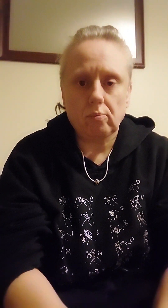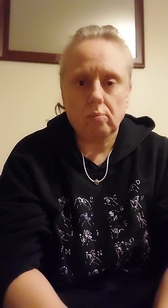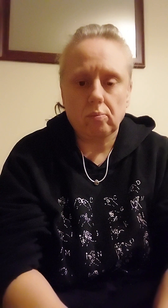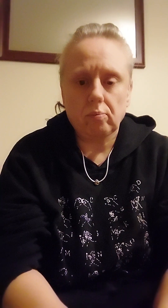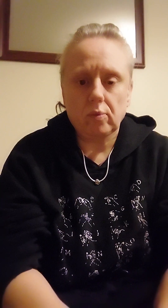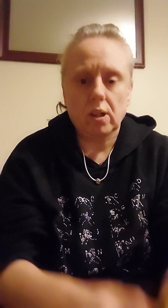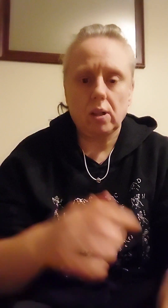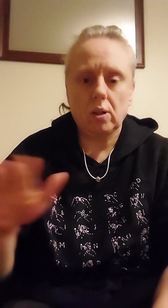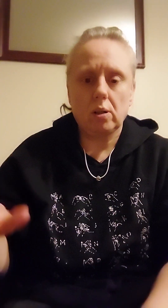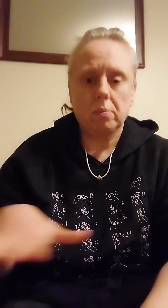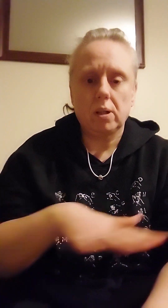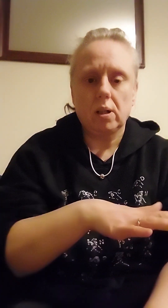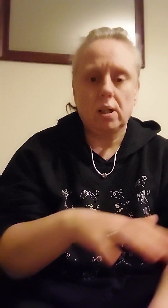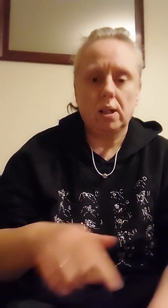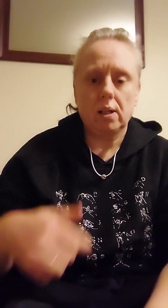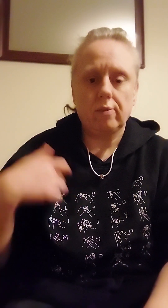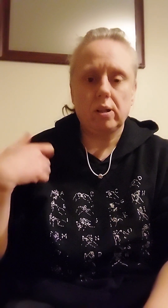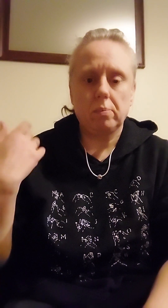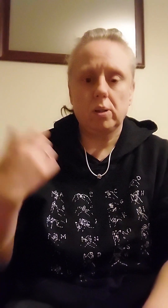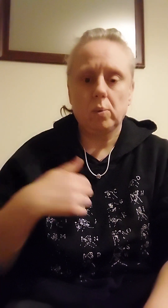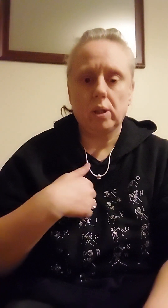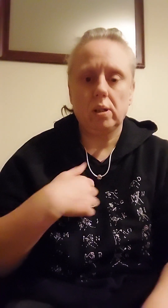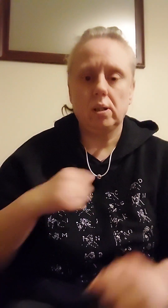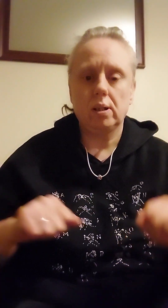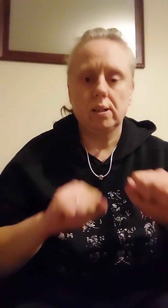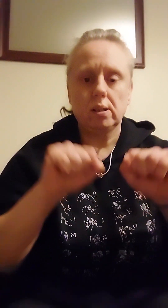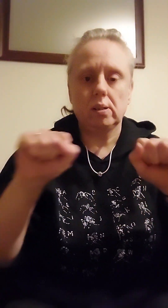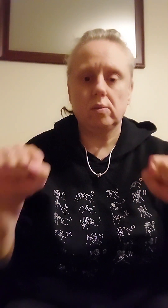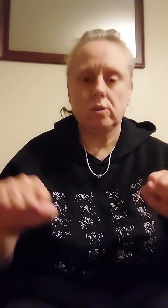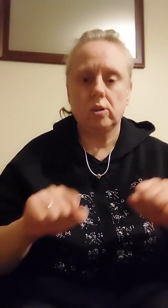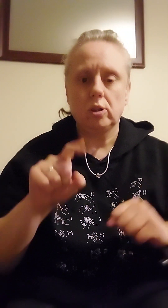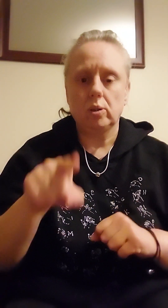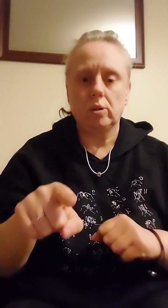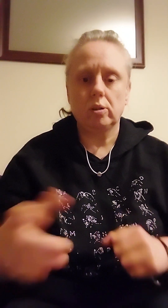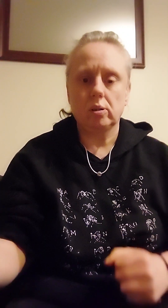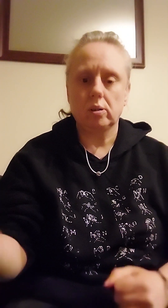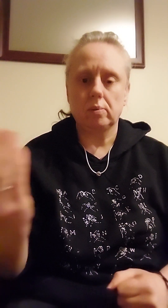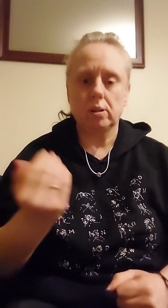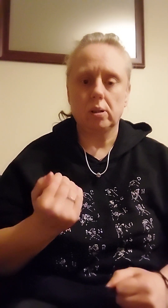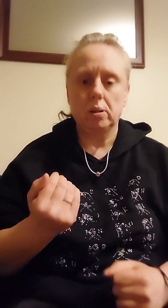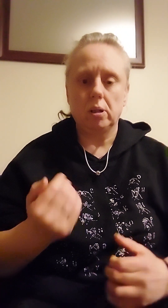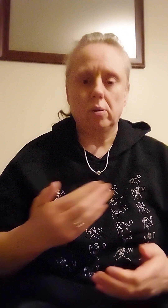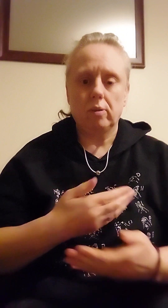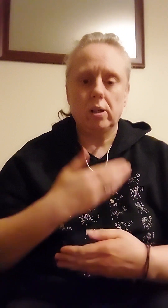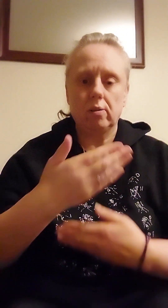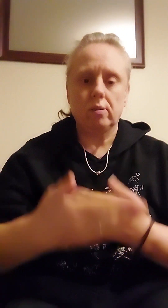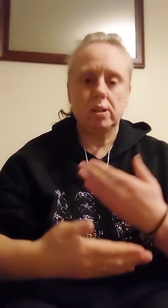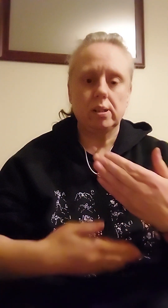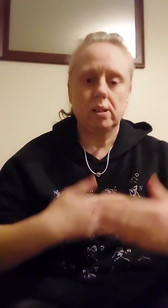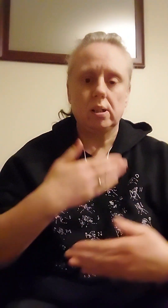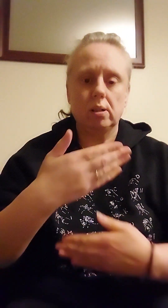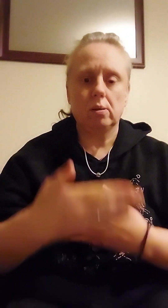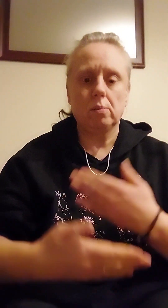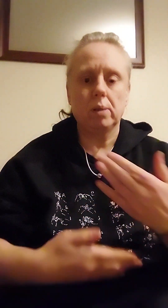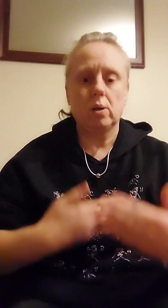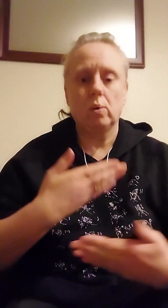All my life I've been waiting for you to bring a fairy tale of my